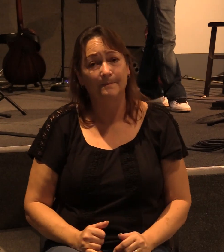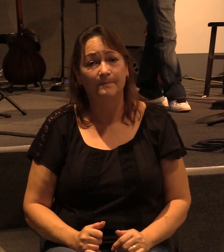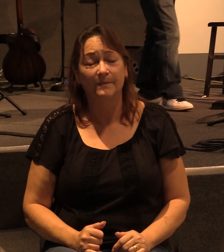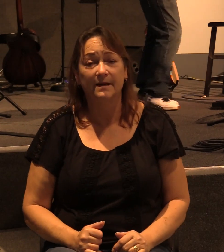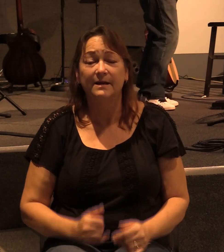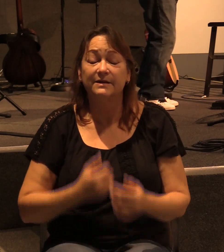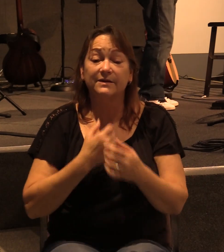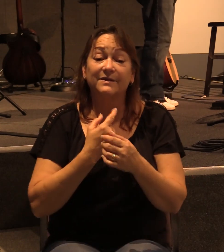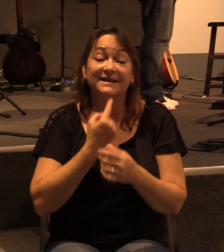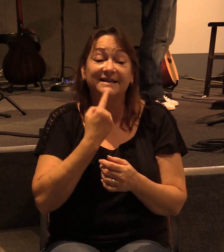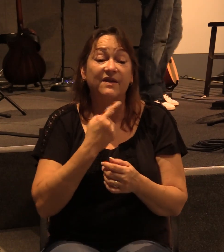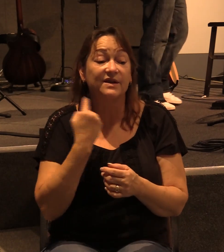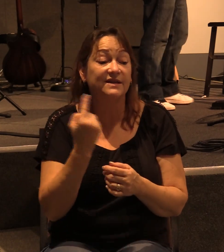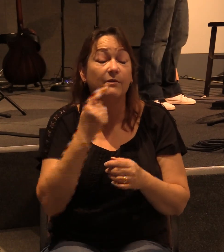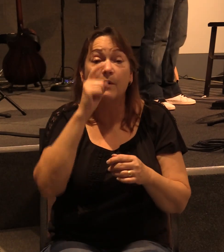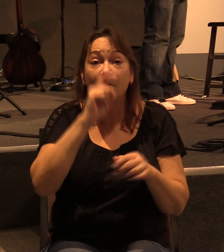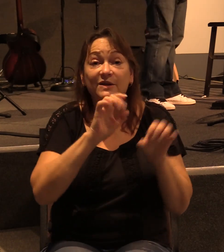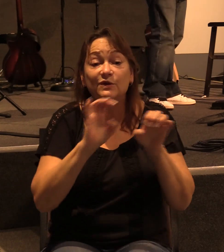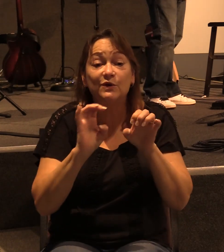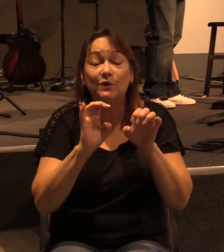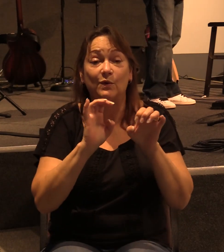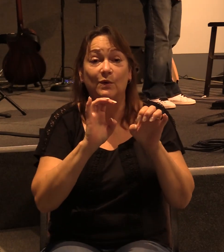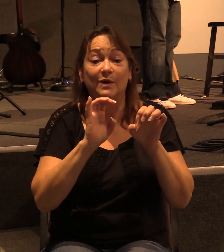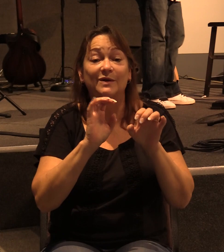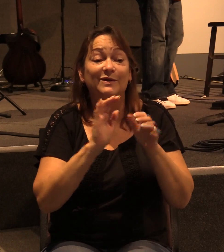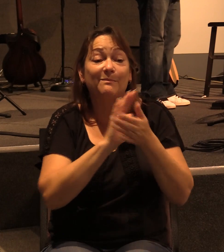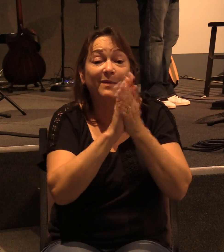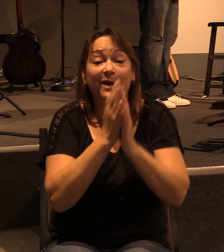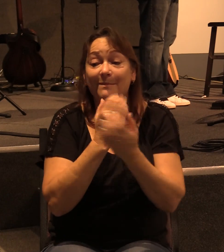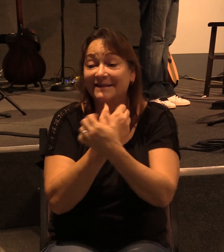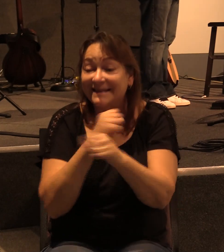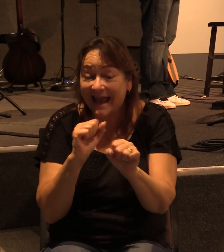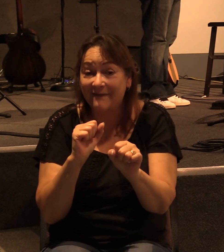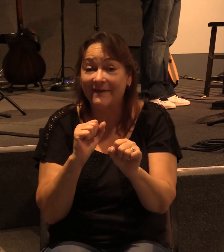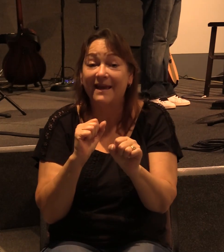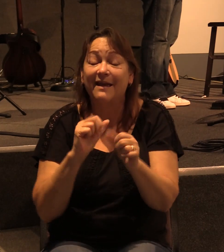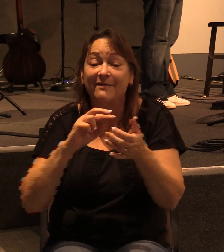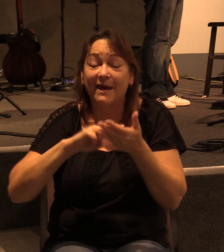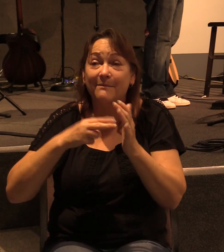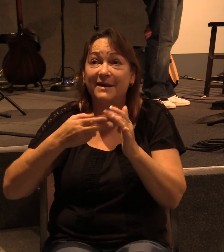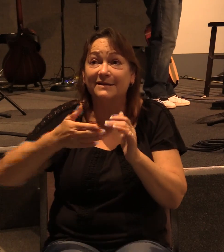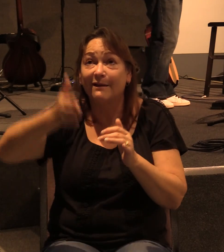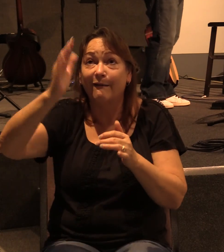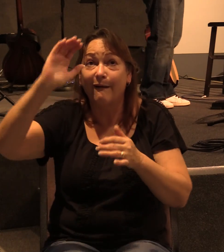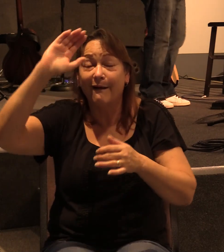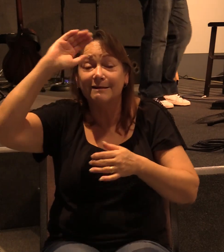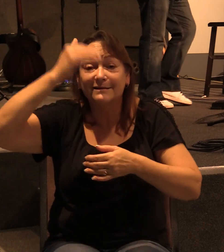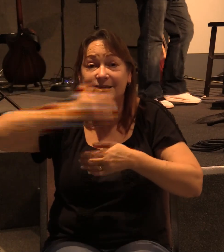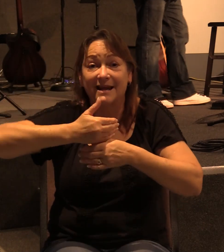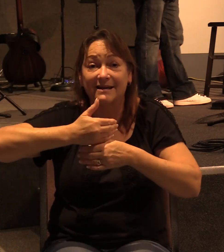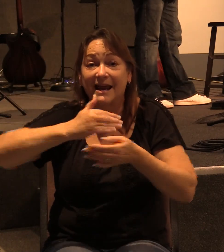And so to say there's something we must do to be saved means that the Son of God died in vain.